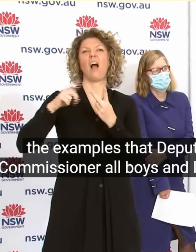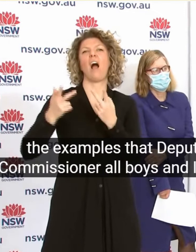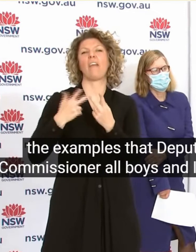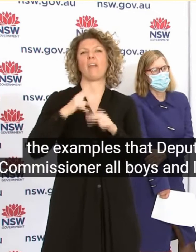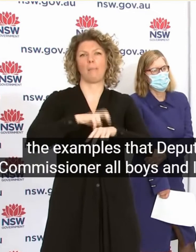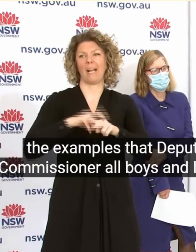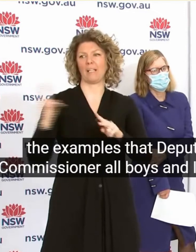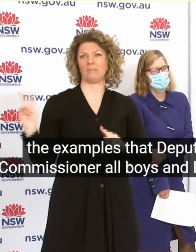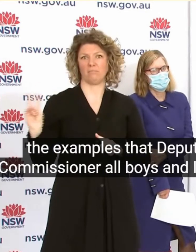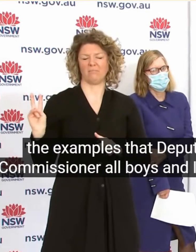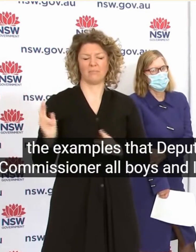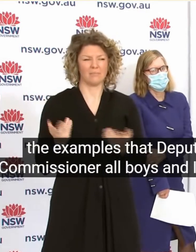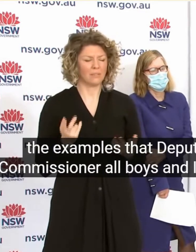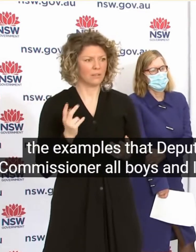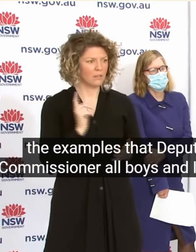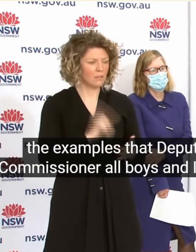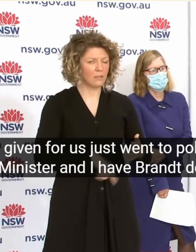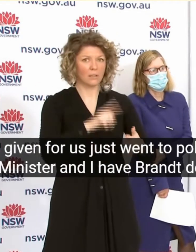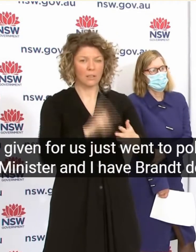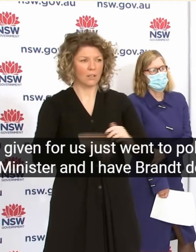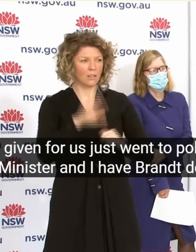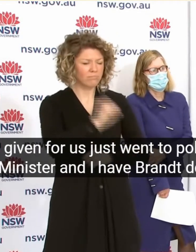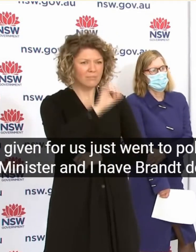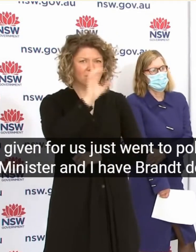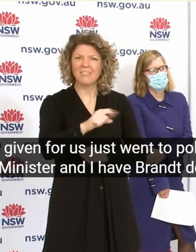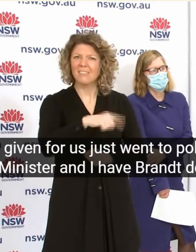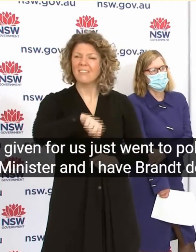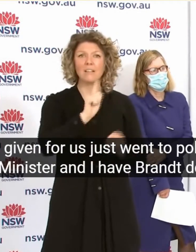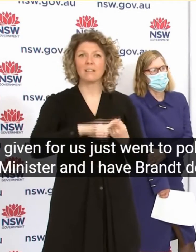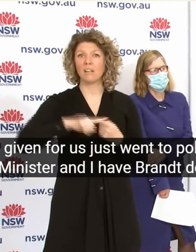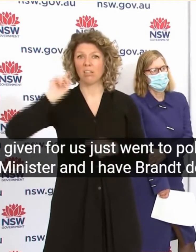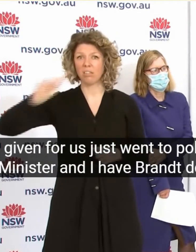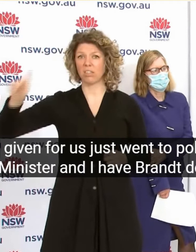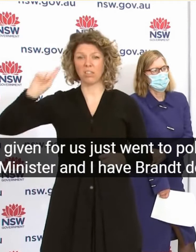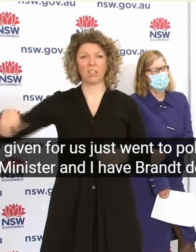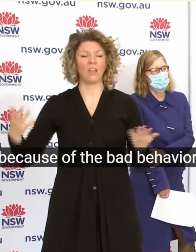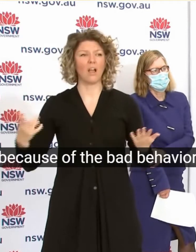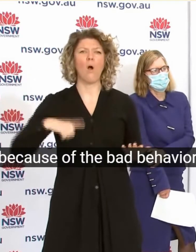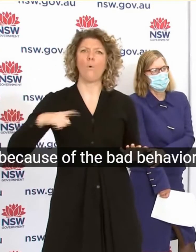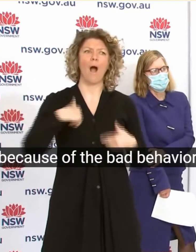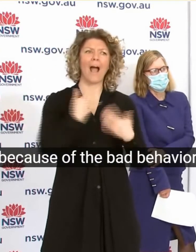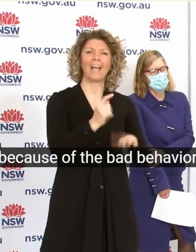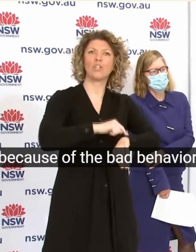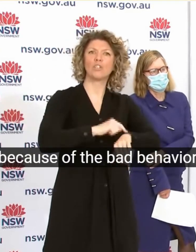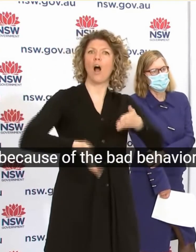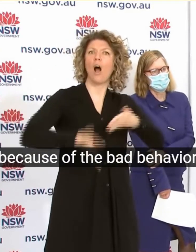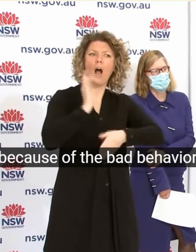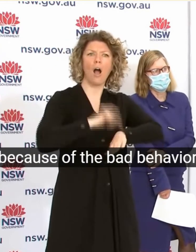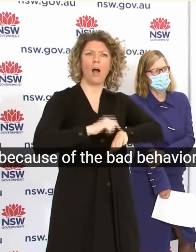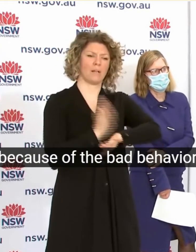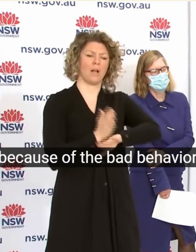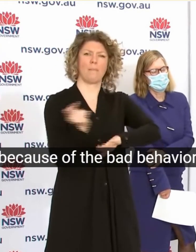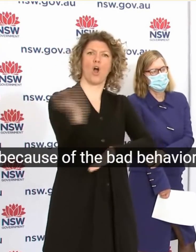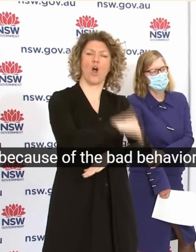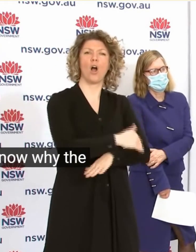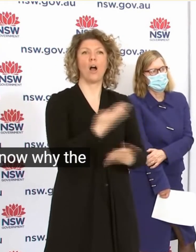Us Just The Police Minister And I Have Ranked Down Because Of The Bad Behaviour Now Why The Curfew Now Because From Health Advice